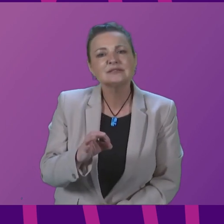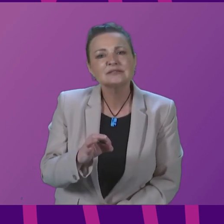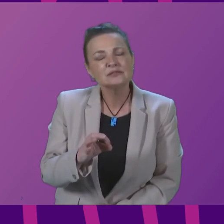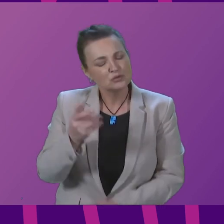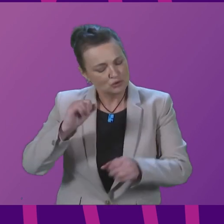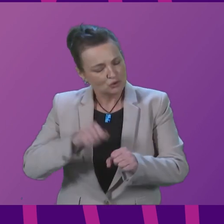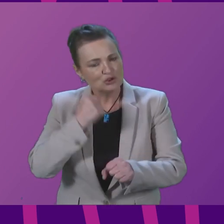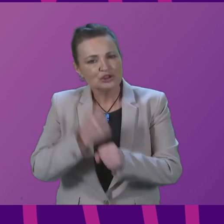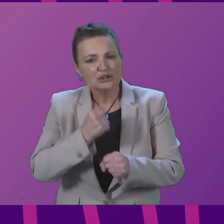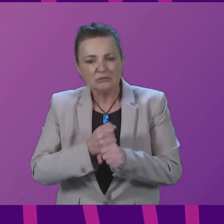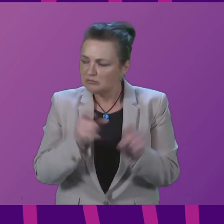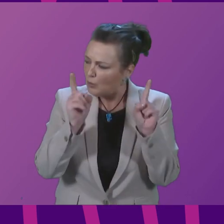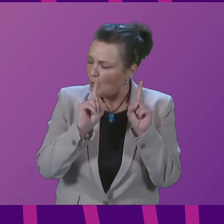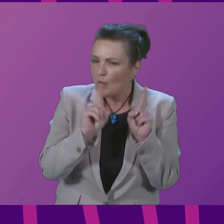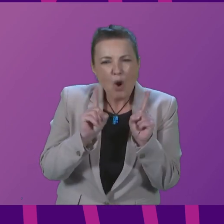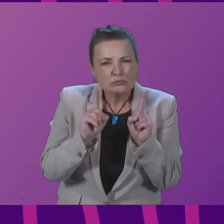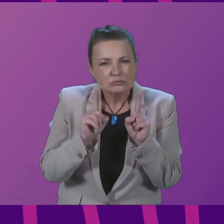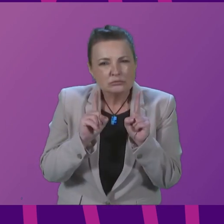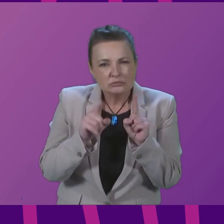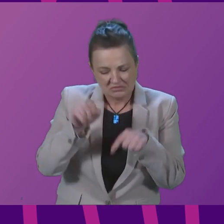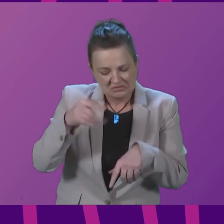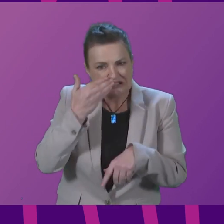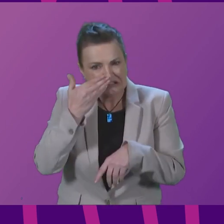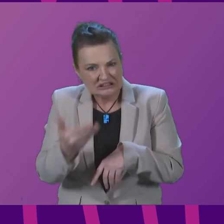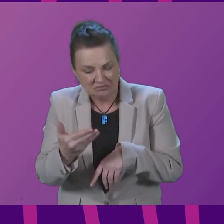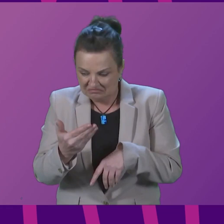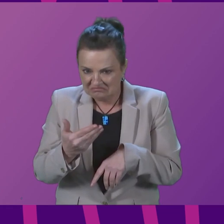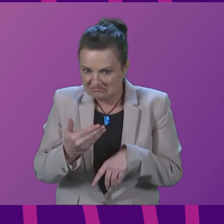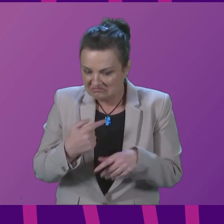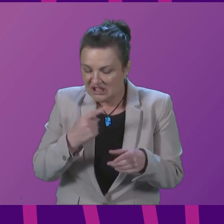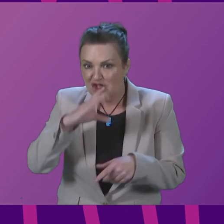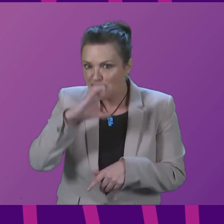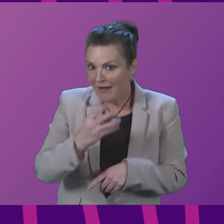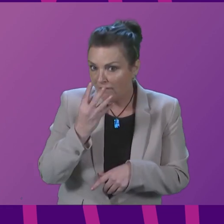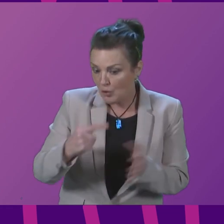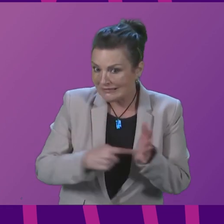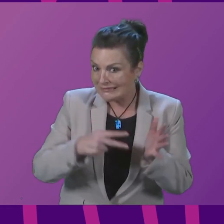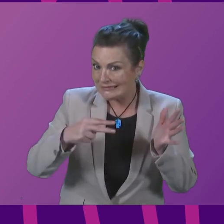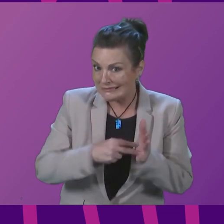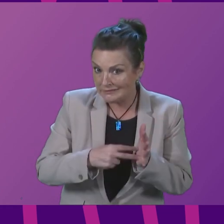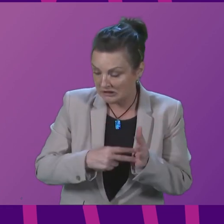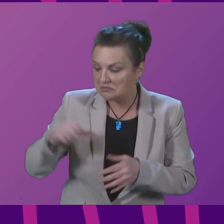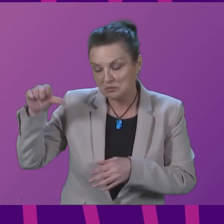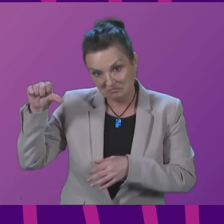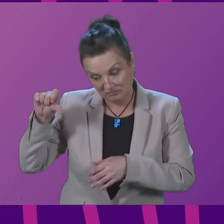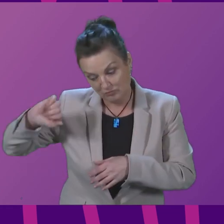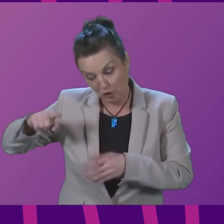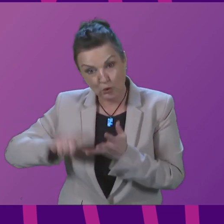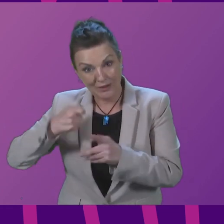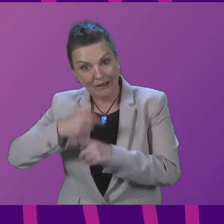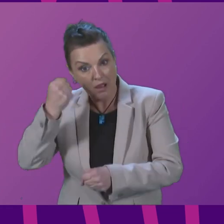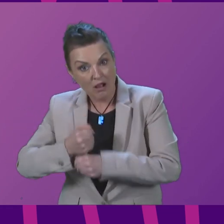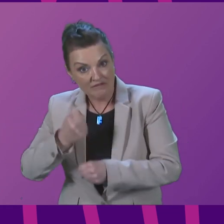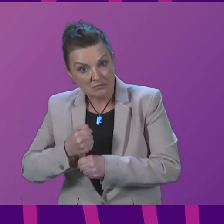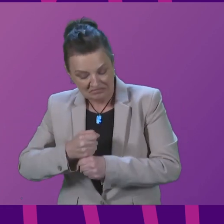Scottish Government has had from the UK Government that the reported privatisation of Channel 4 will not negatively impact on the development of